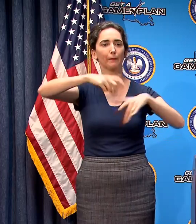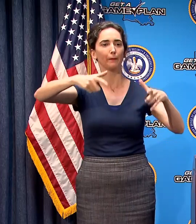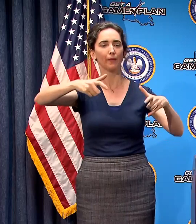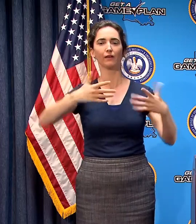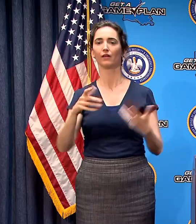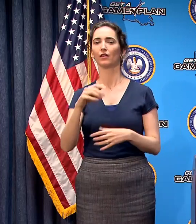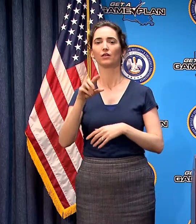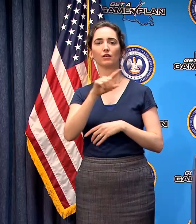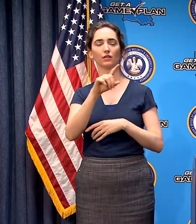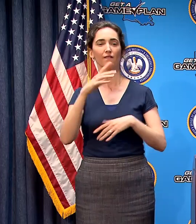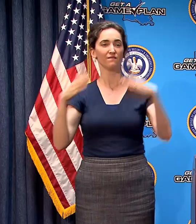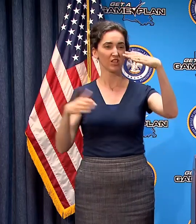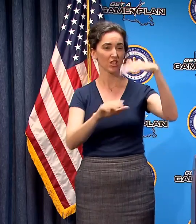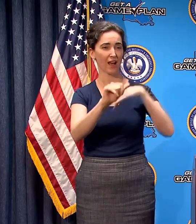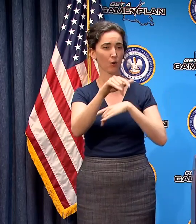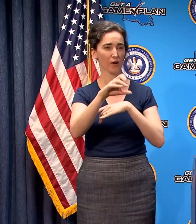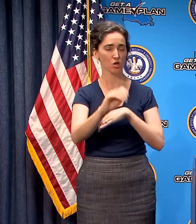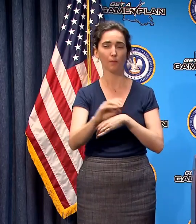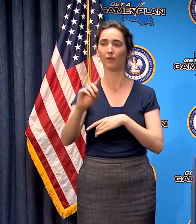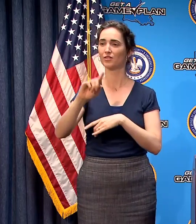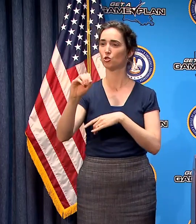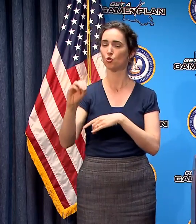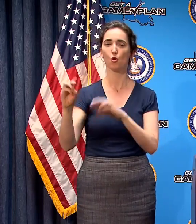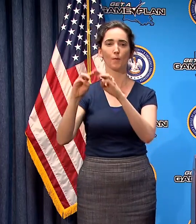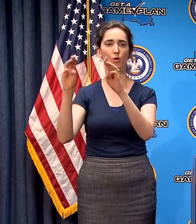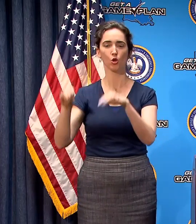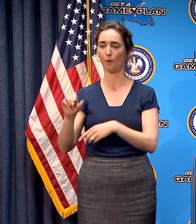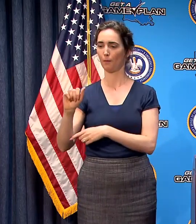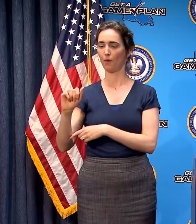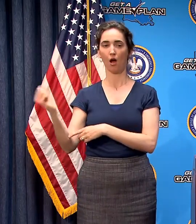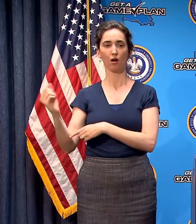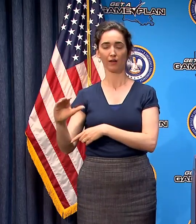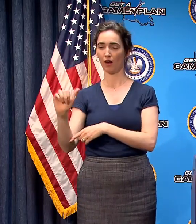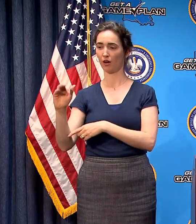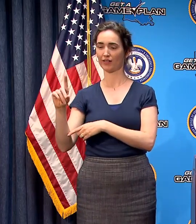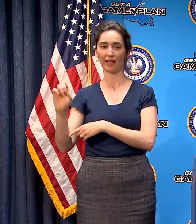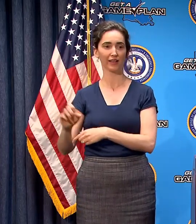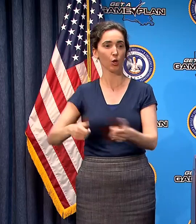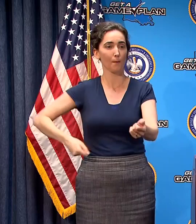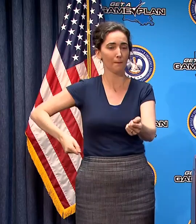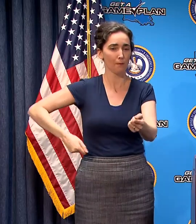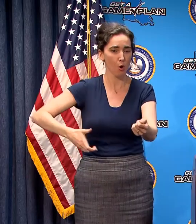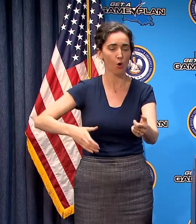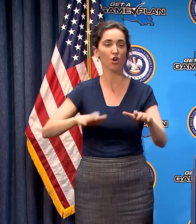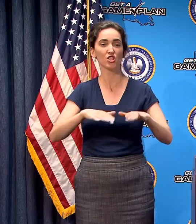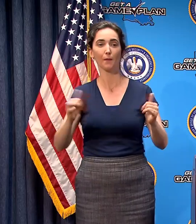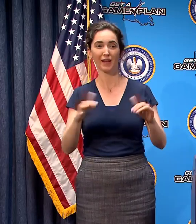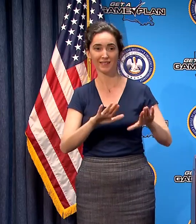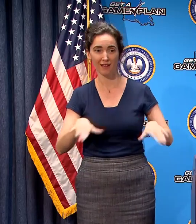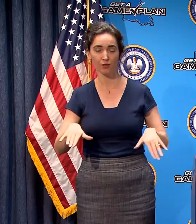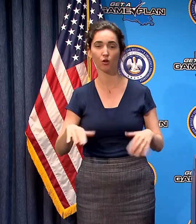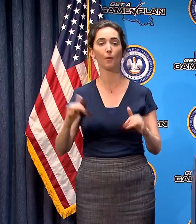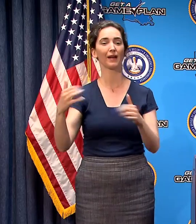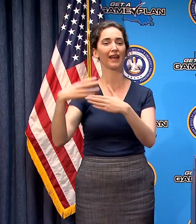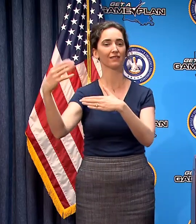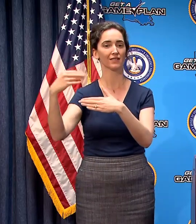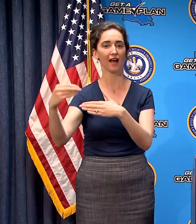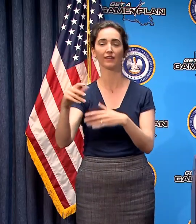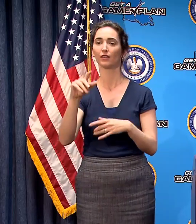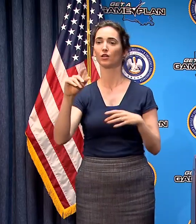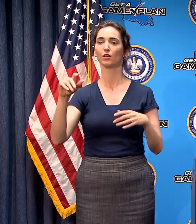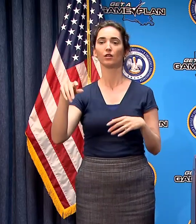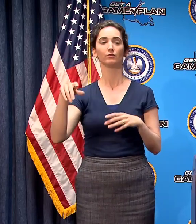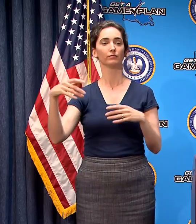aquariums zoos museums arcades fairs pool halls children's play centers playgrounds theme parks